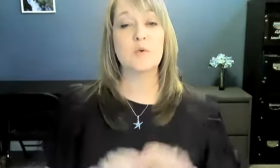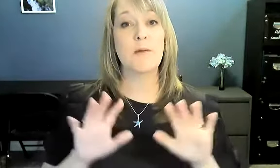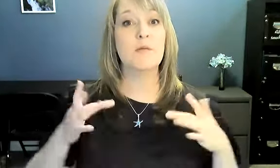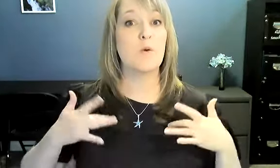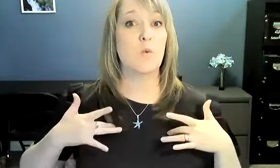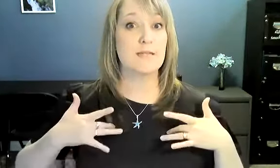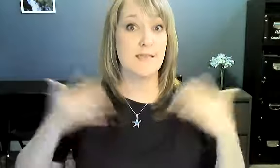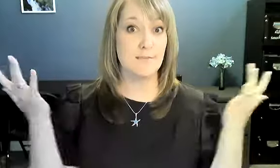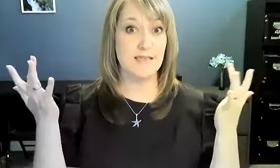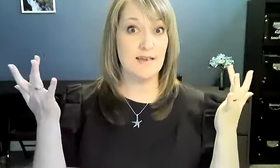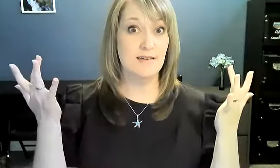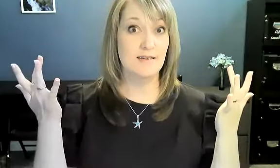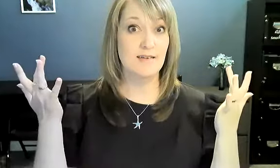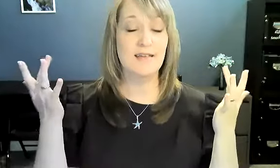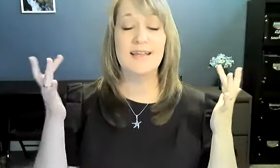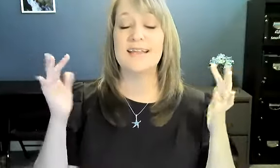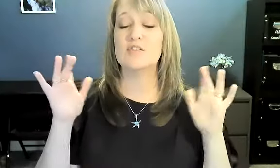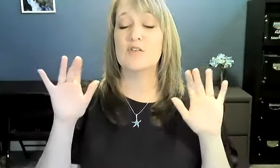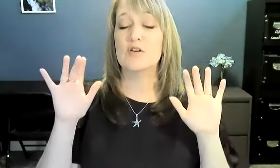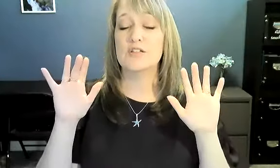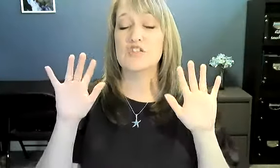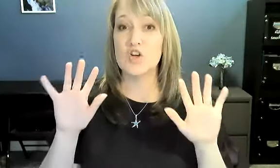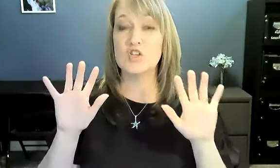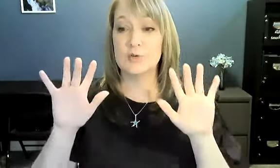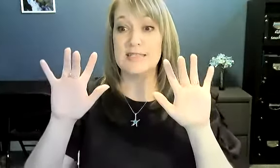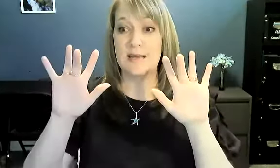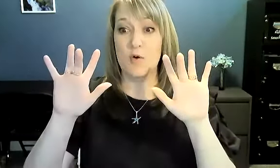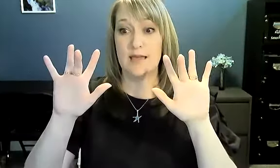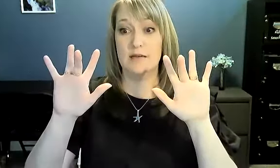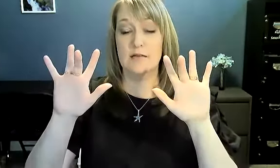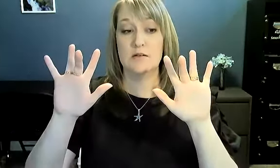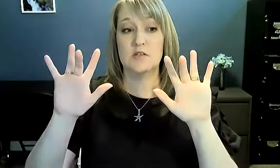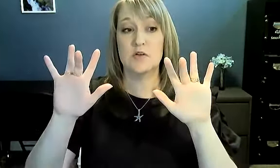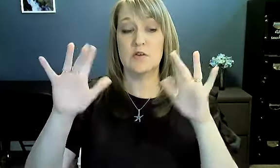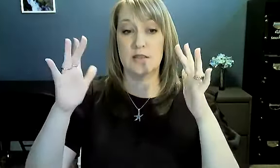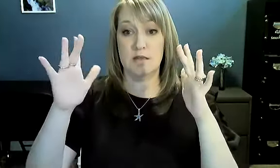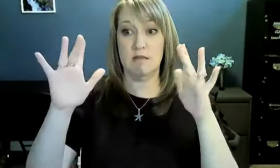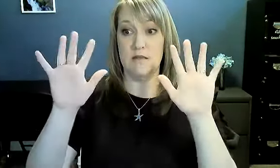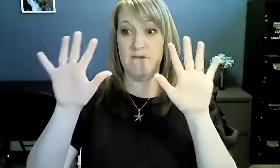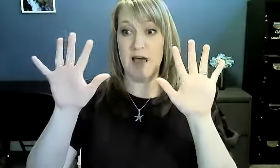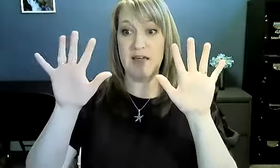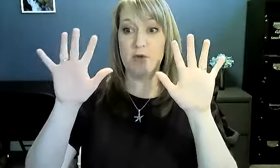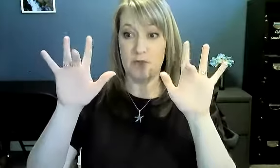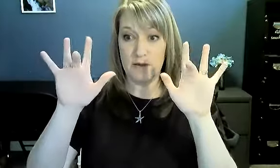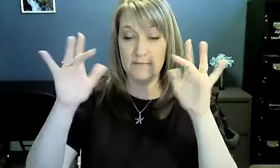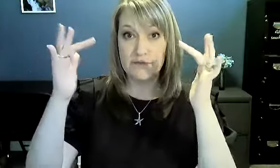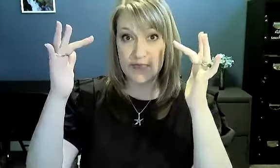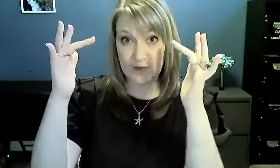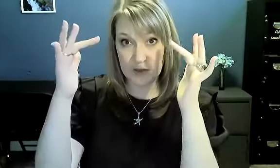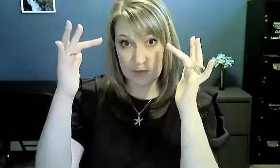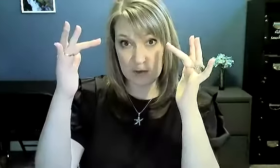remember the what's up sign? It's, it starts almost the same way. So you've got the, the five with the middle fingers for